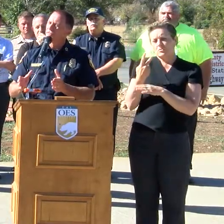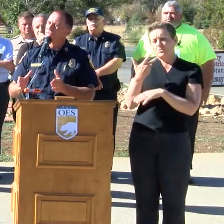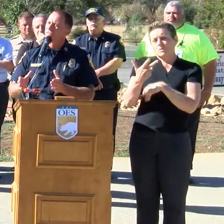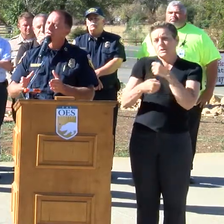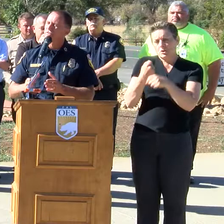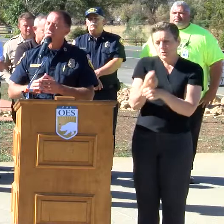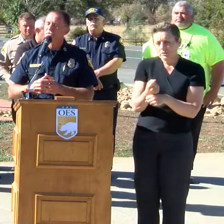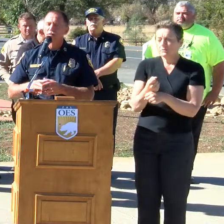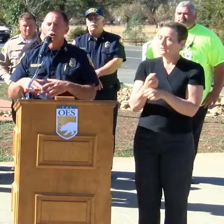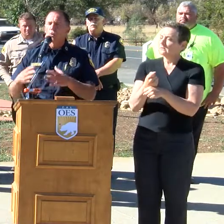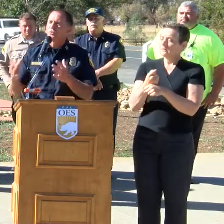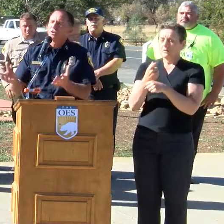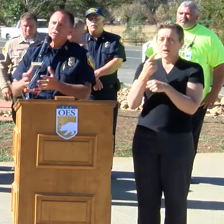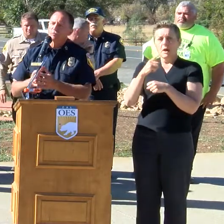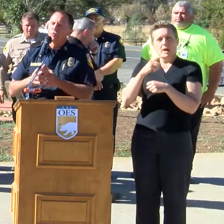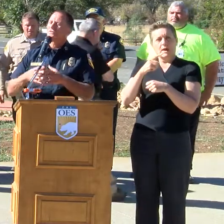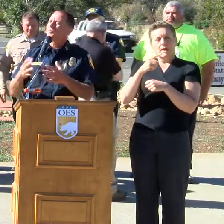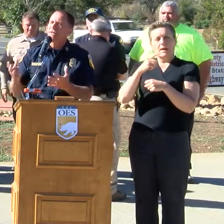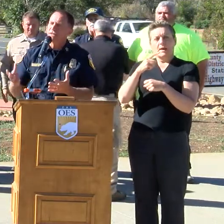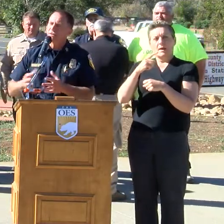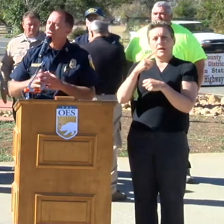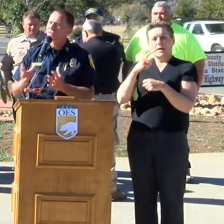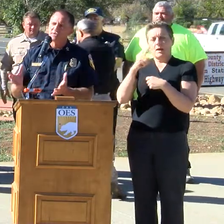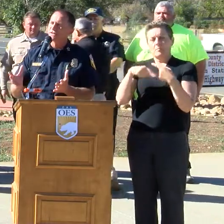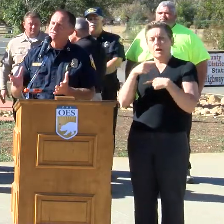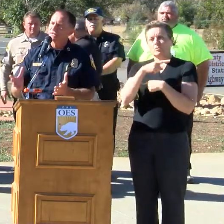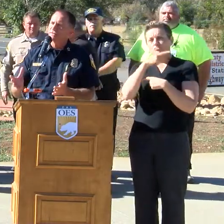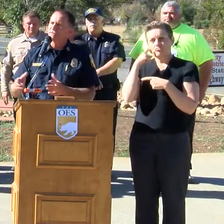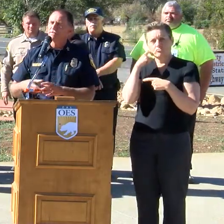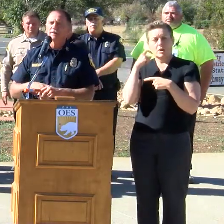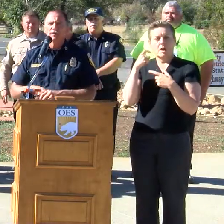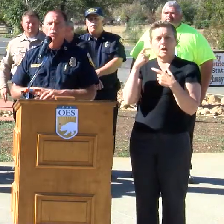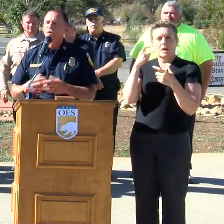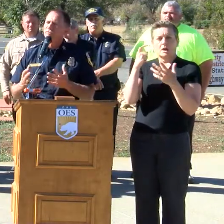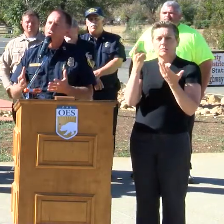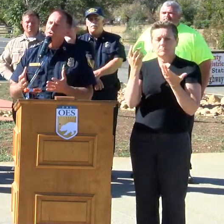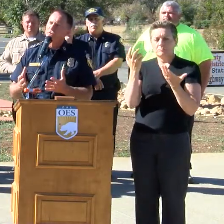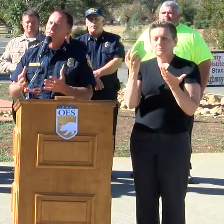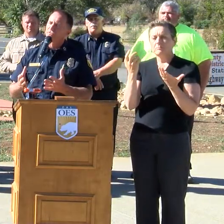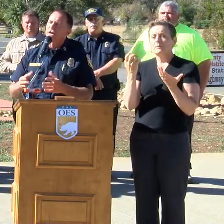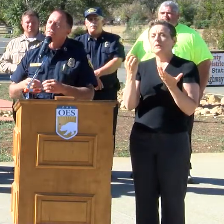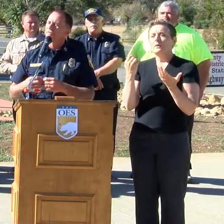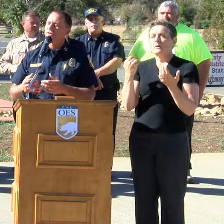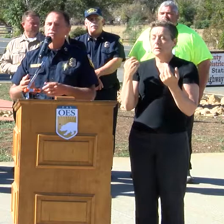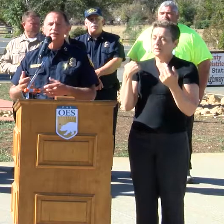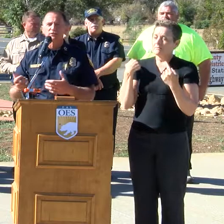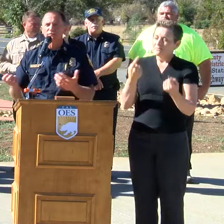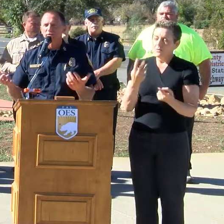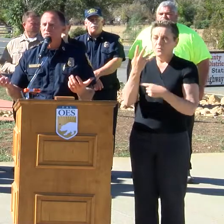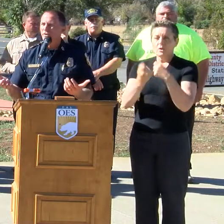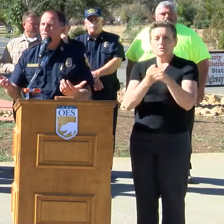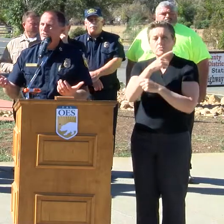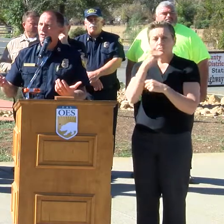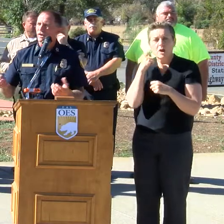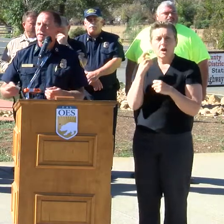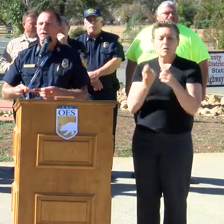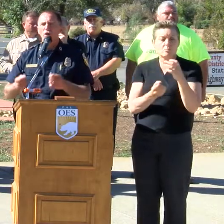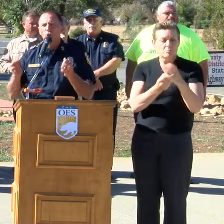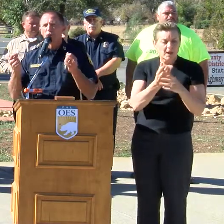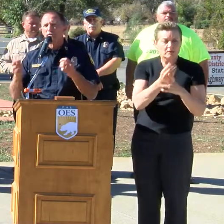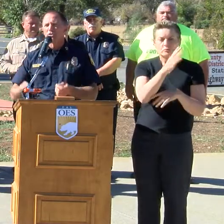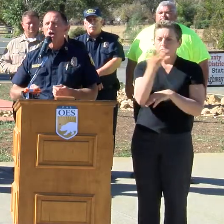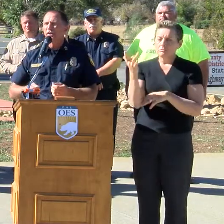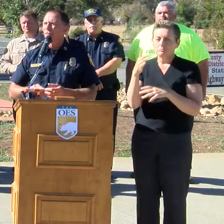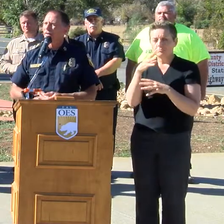saying the beginning of this fire season, which really wasn't the beginning. The fire season hasn't ended. We're in four years of drought. The vegetation is critically dry.